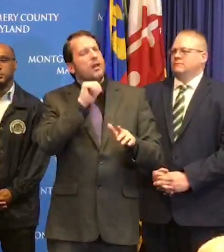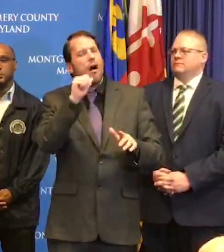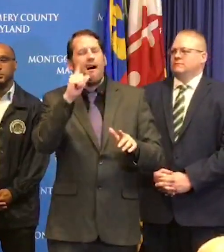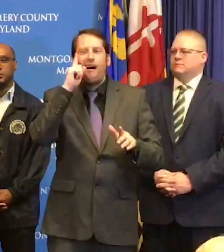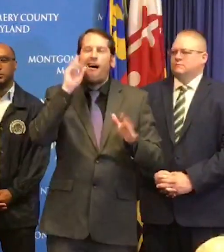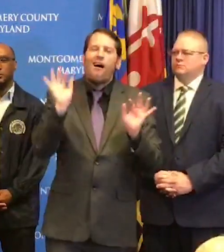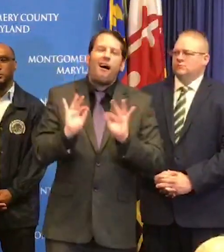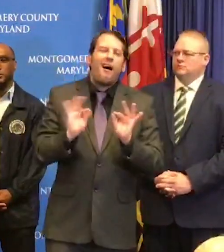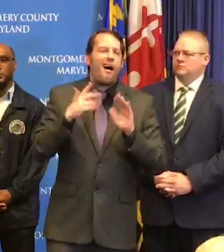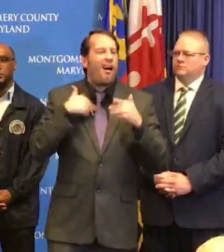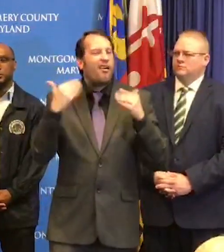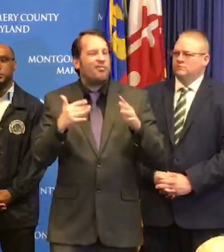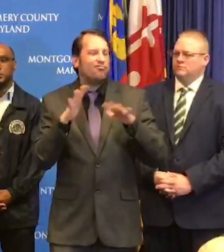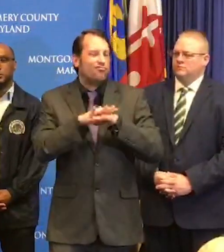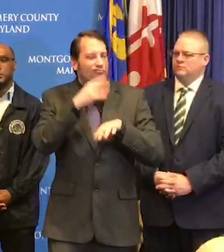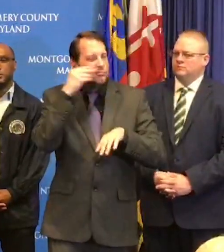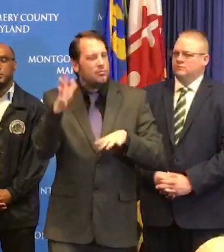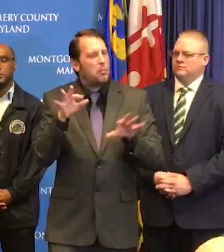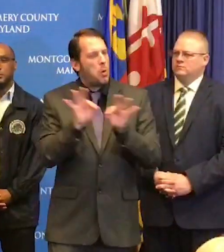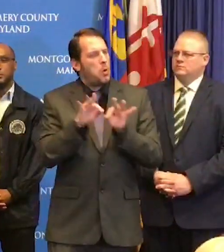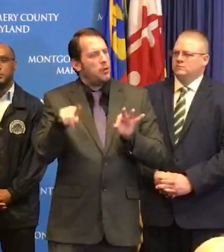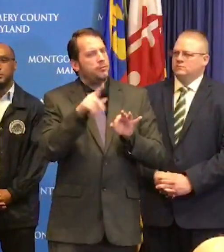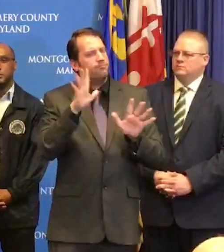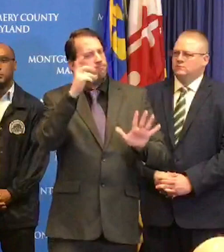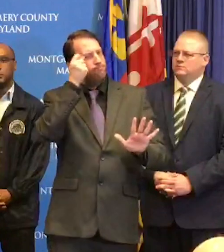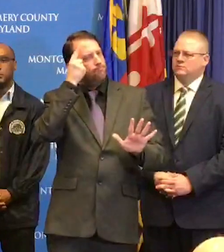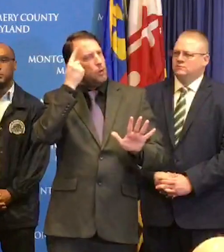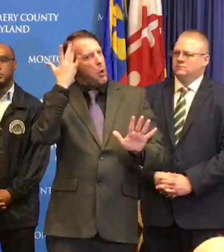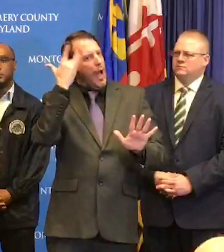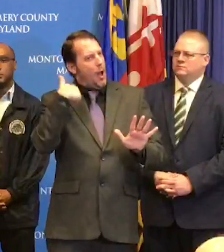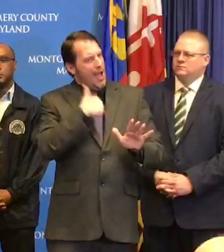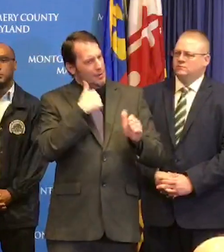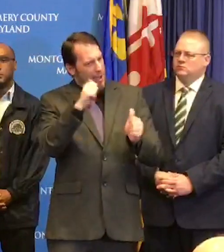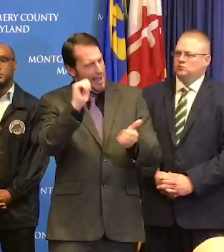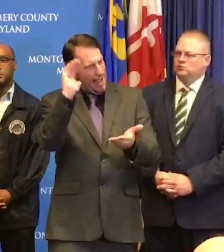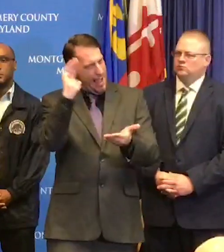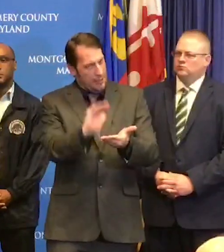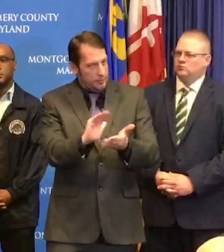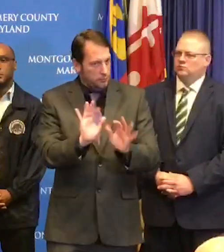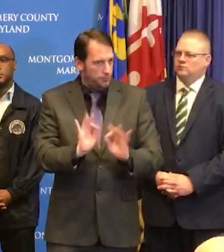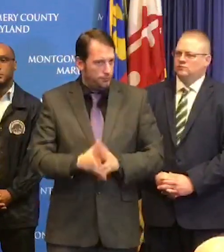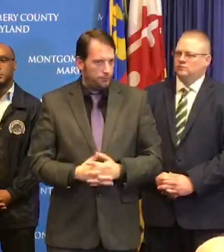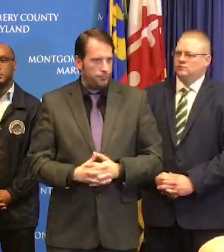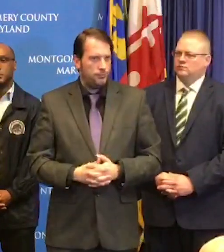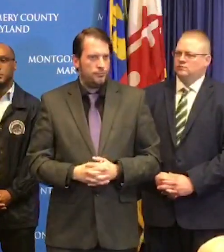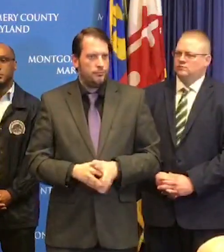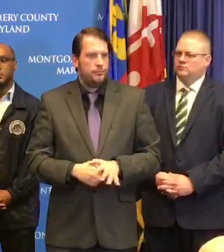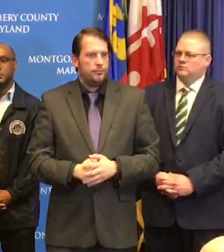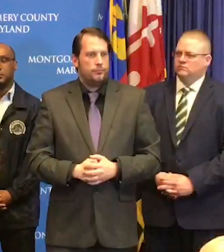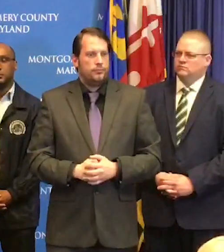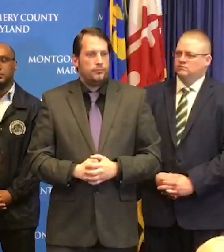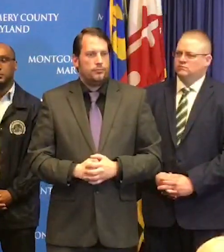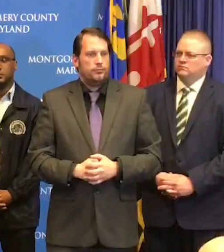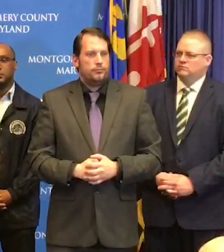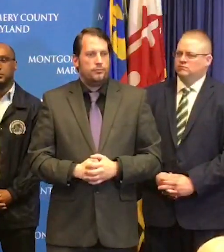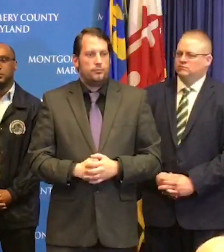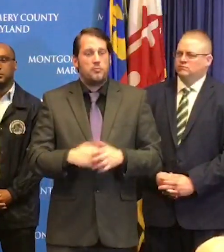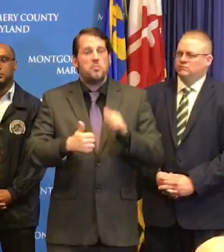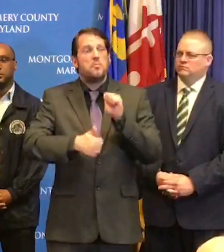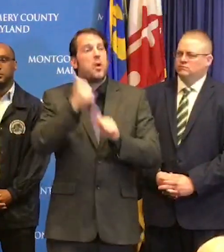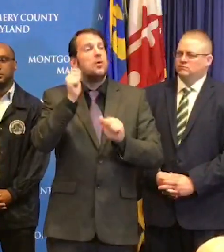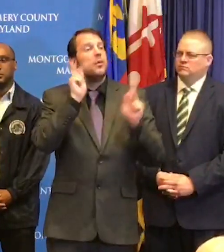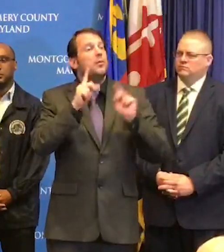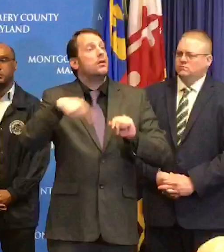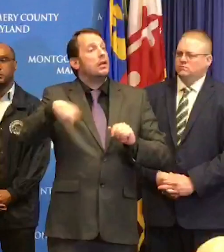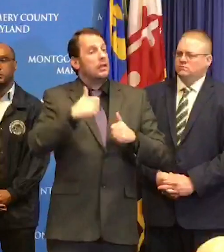reflects on that and everybody acts accordingly. And I think most county residents and most institutions that consider this